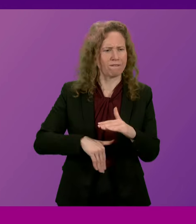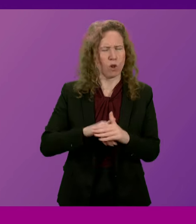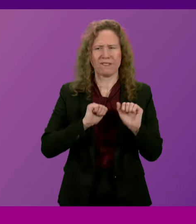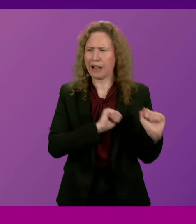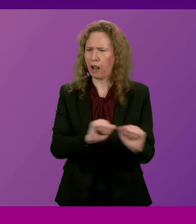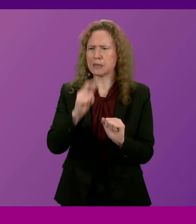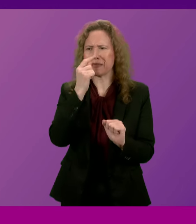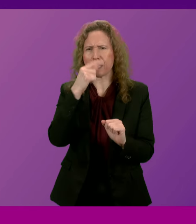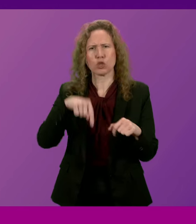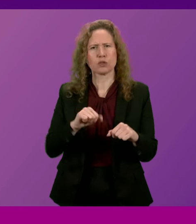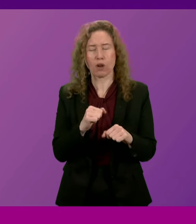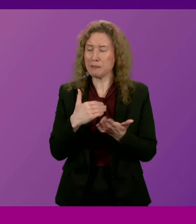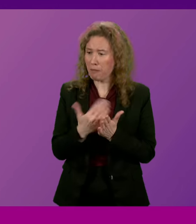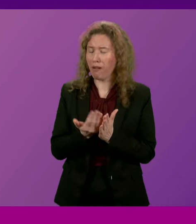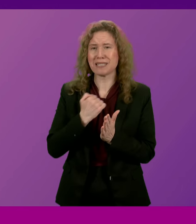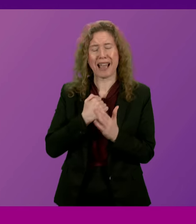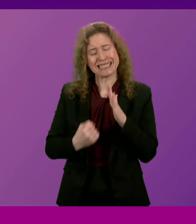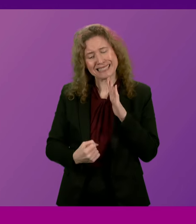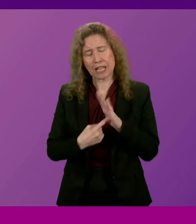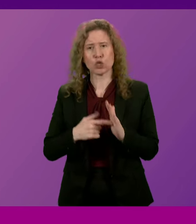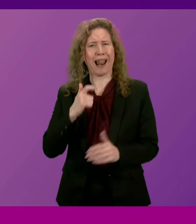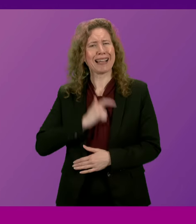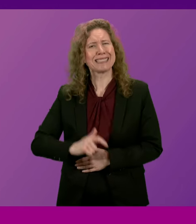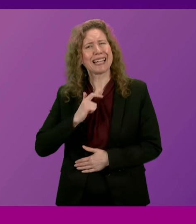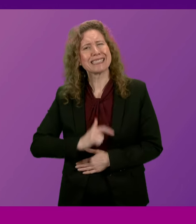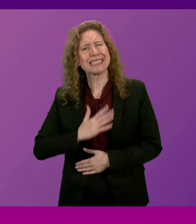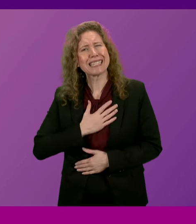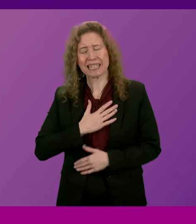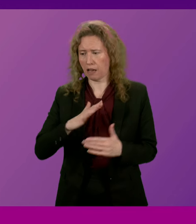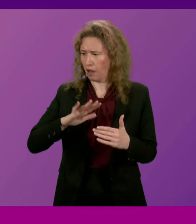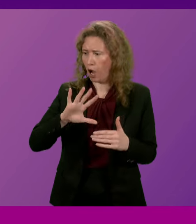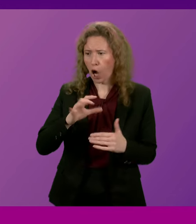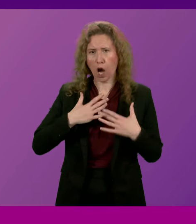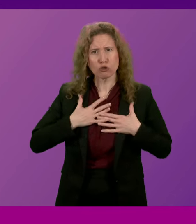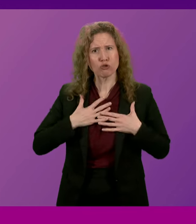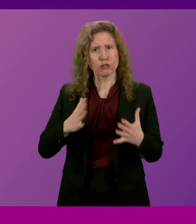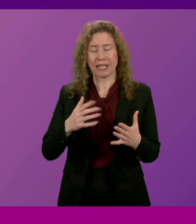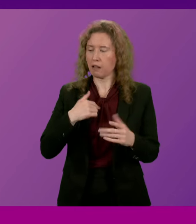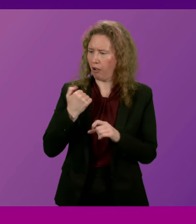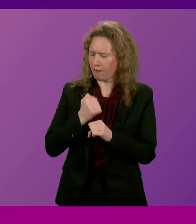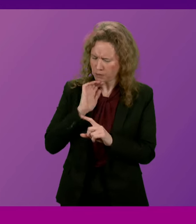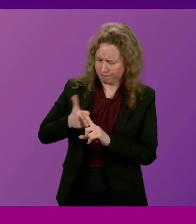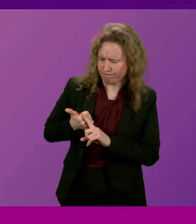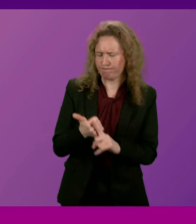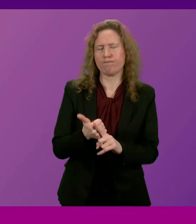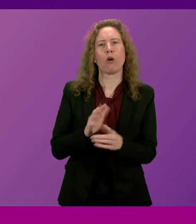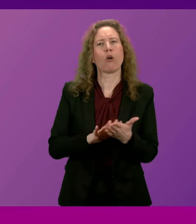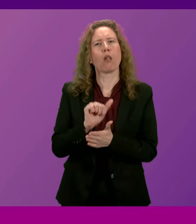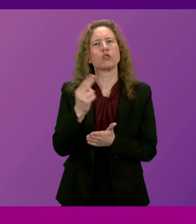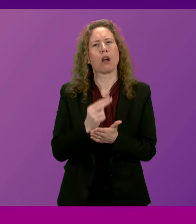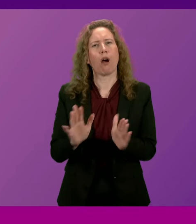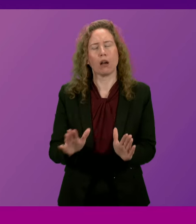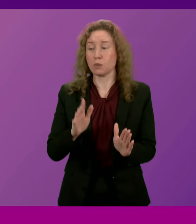Scotland. It is part of our essential identity as a country. The Government will stand behind the sector and we